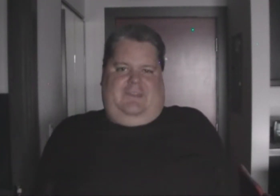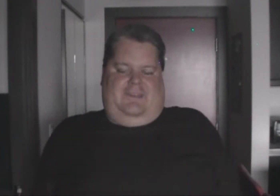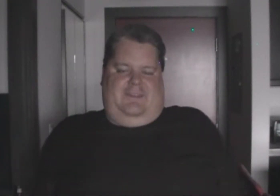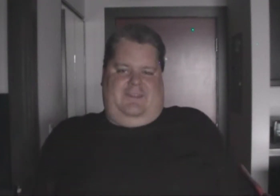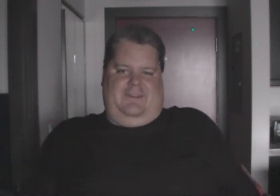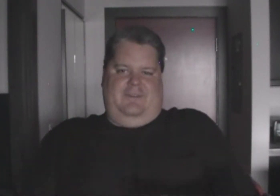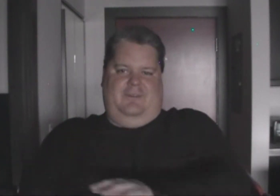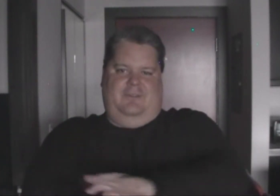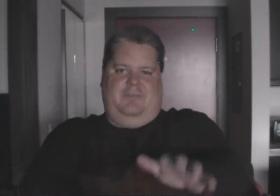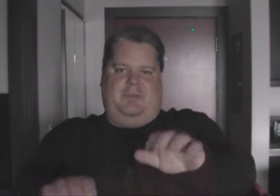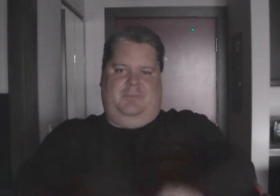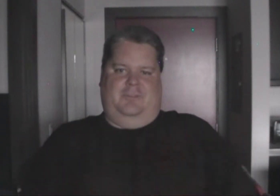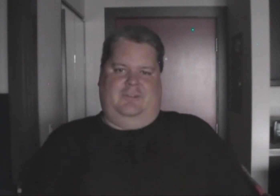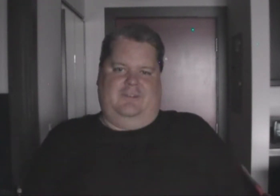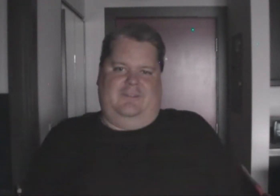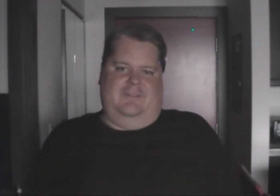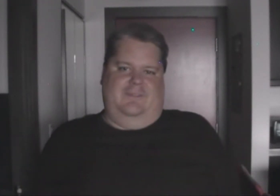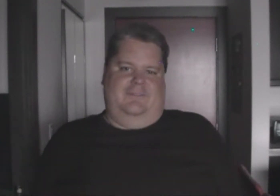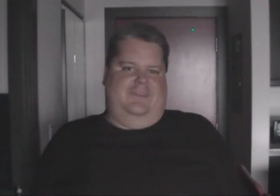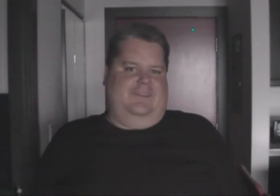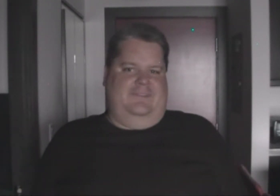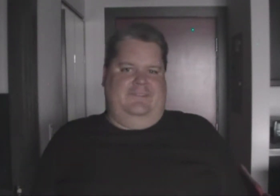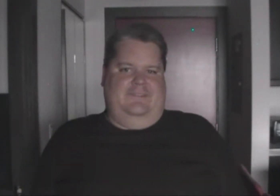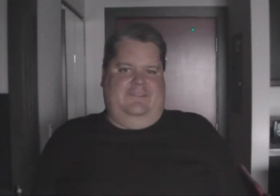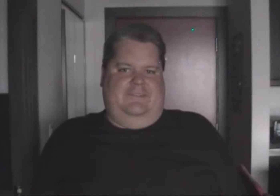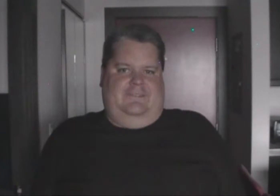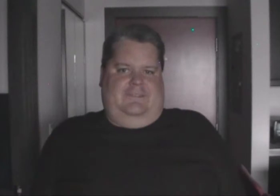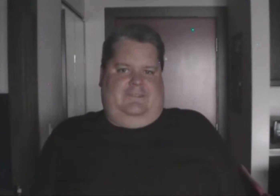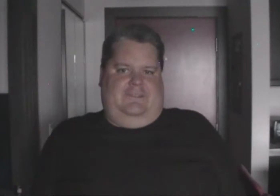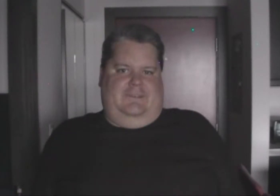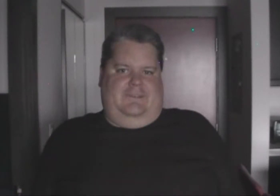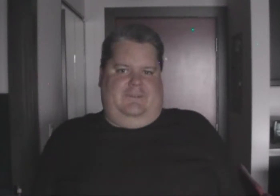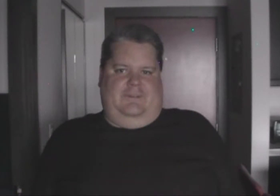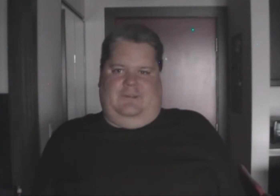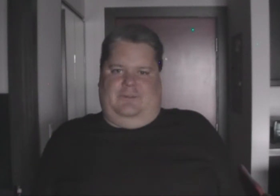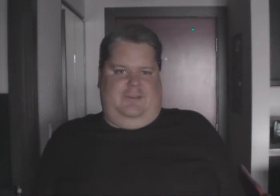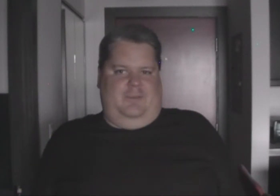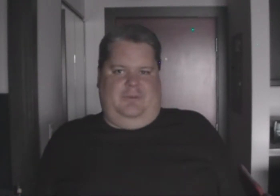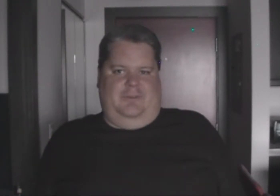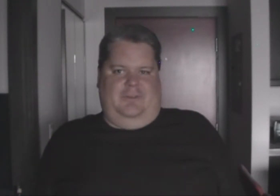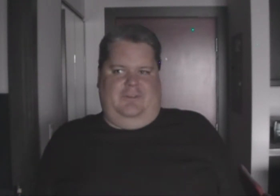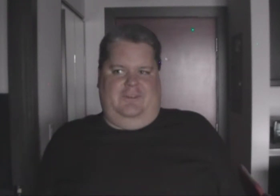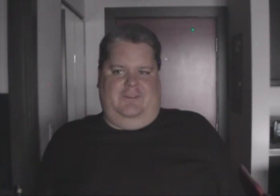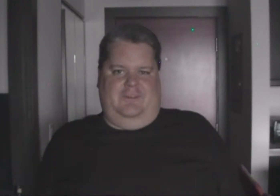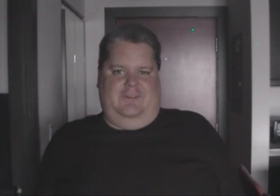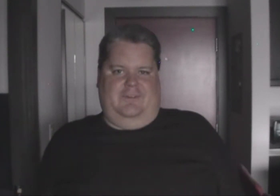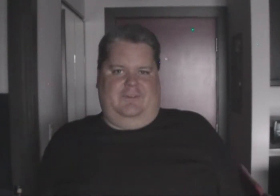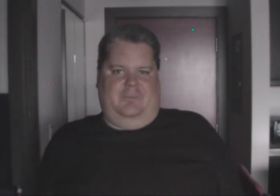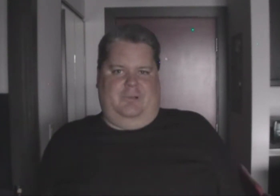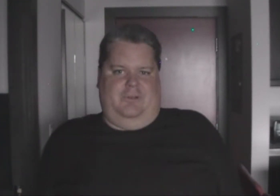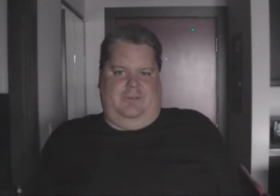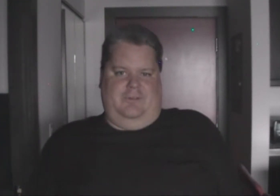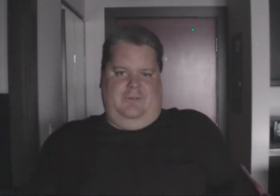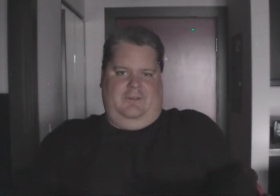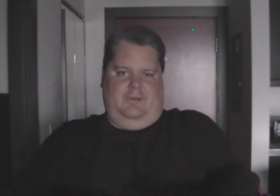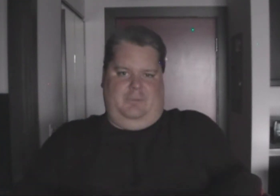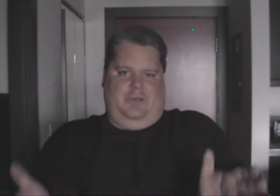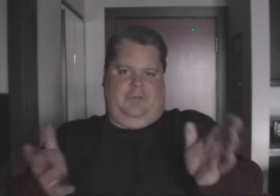and, uh, those cheap peeps, oh, man, and I don't like those Hammer Brothers, and then you guys got Browser, or Bowser,